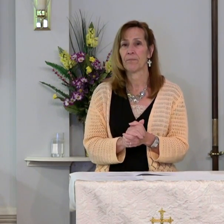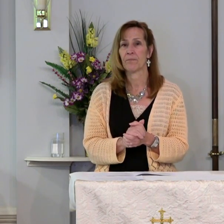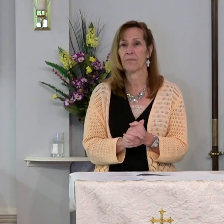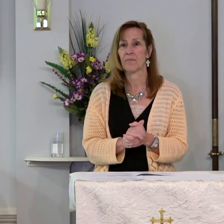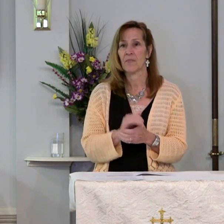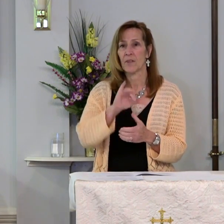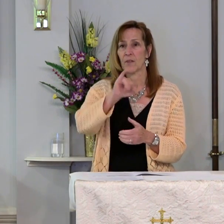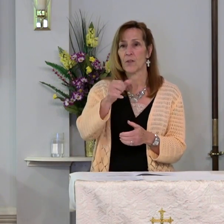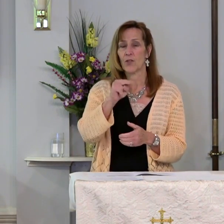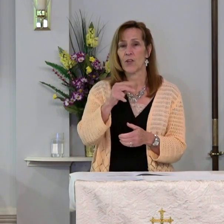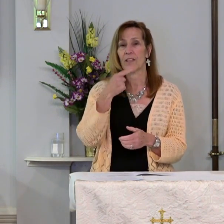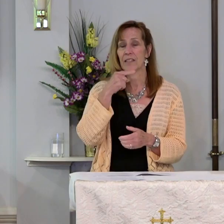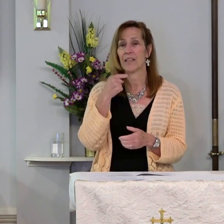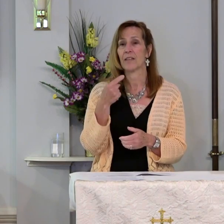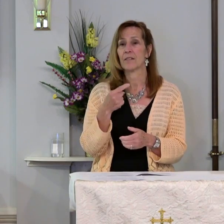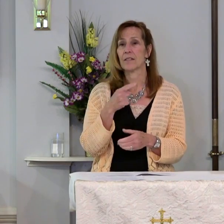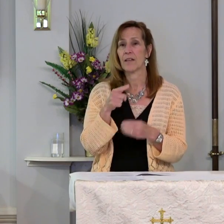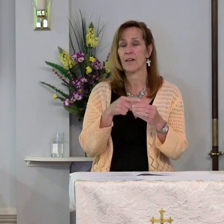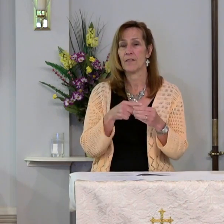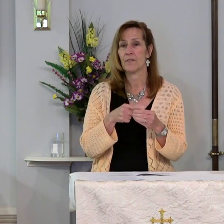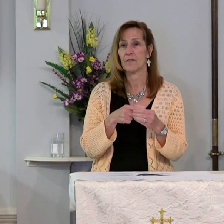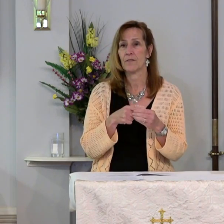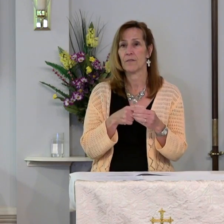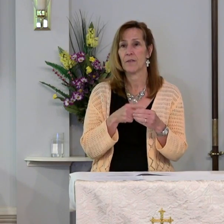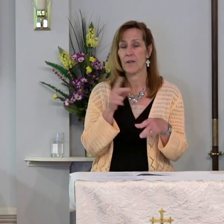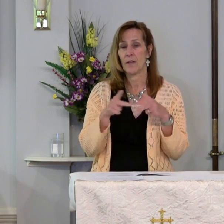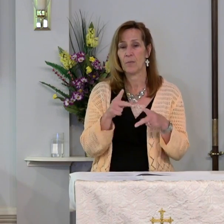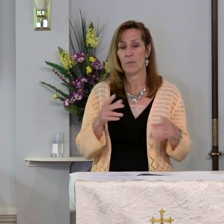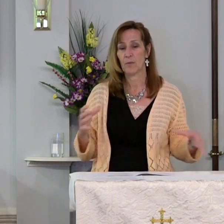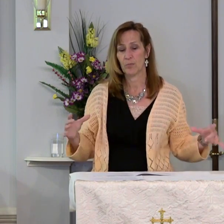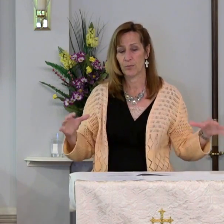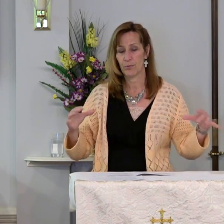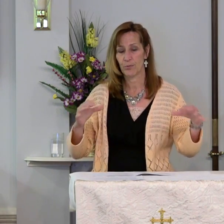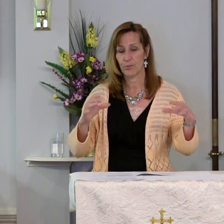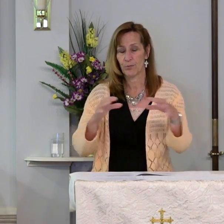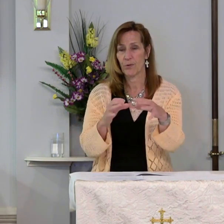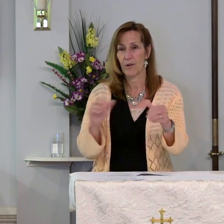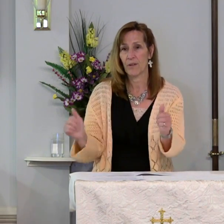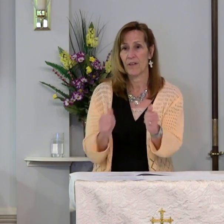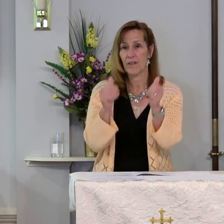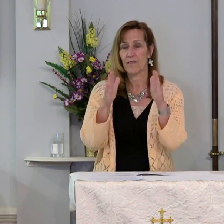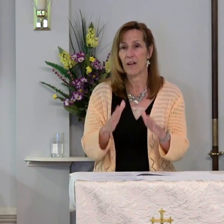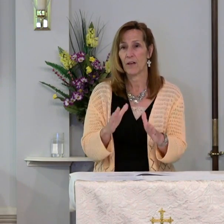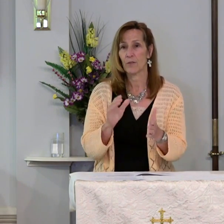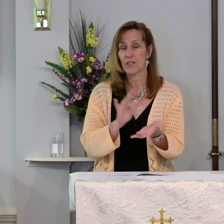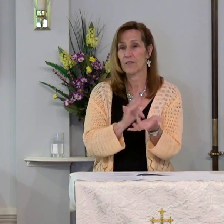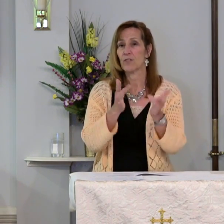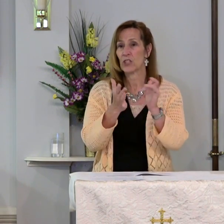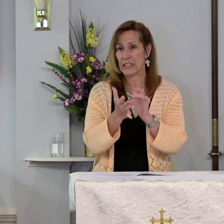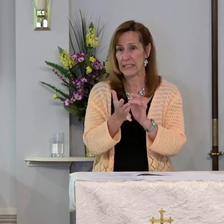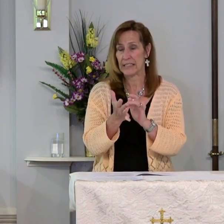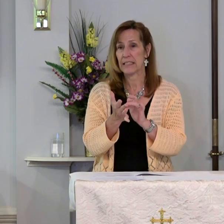John tells of a gathering of the small band of followers of Jesus.